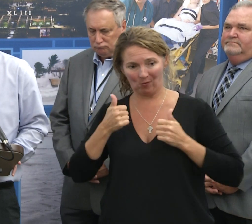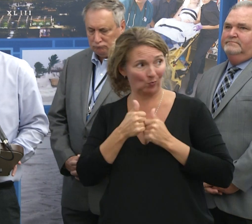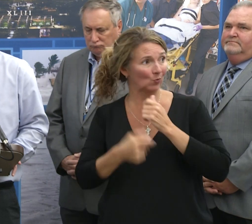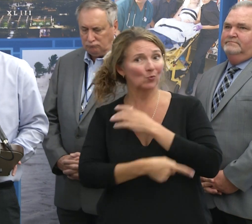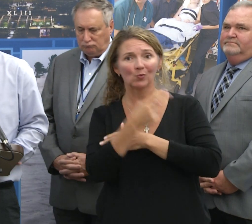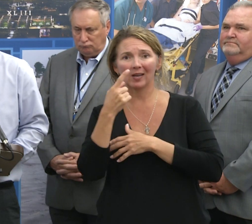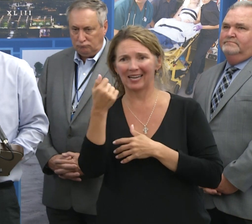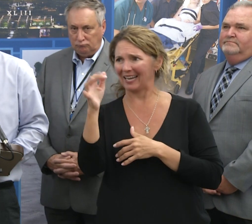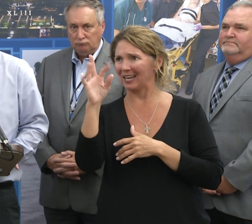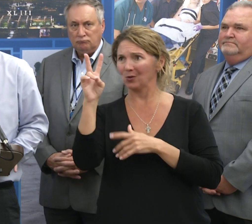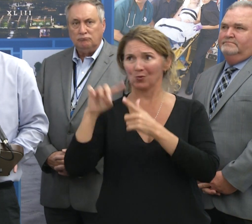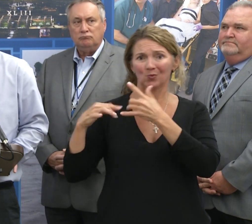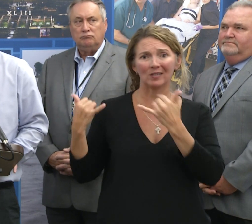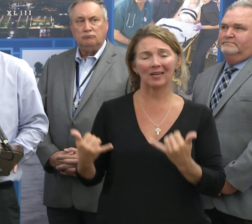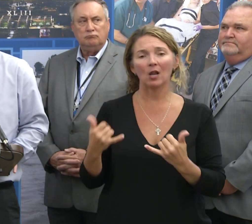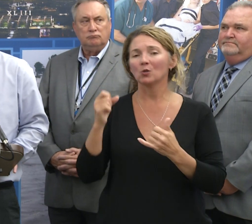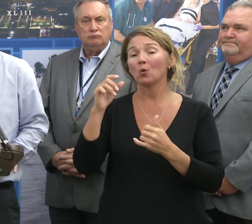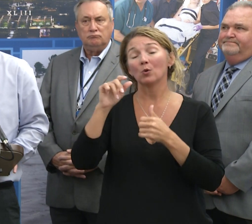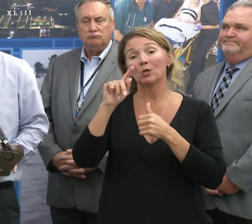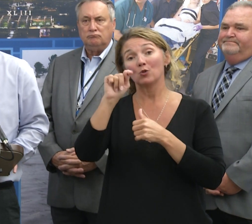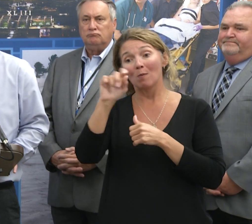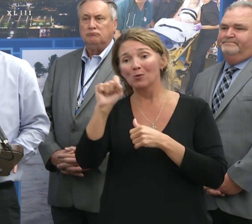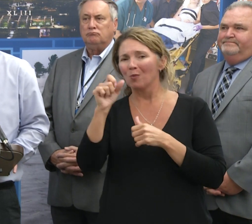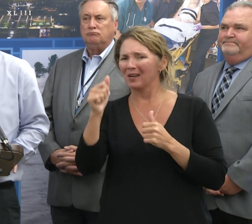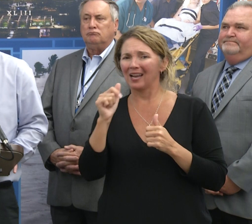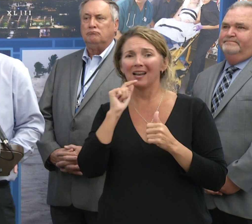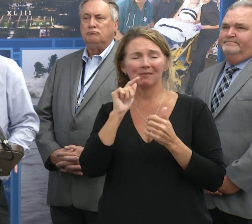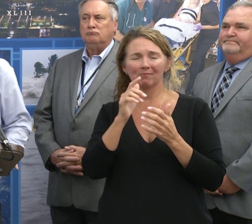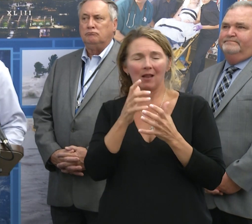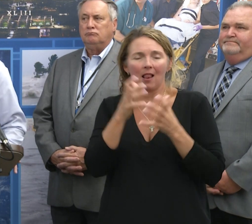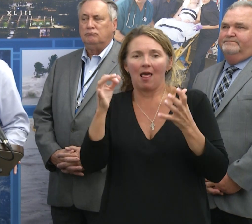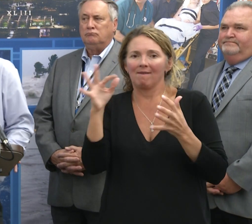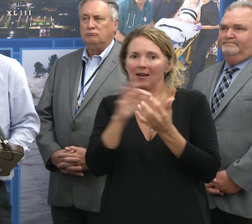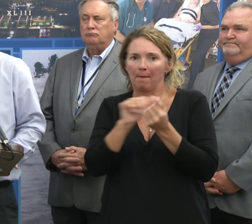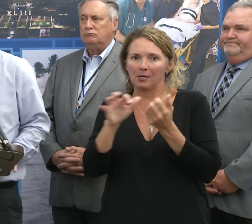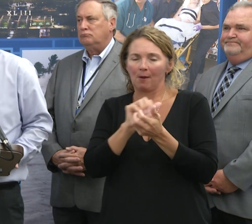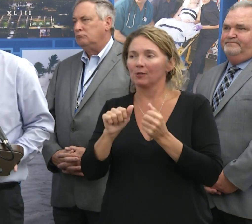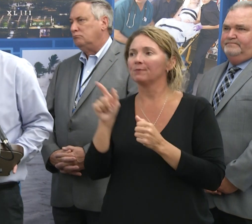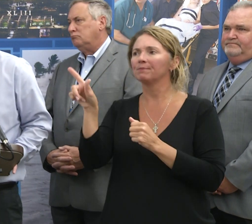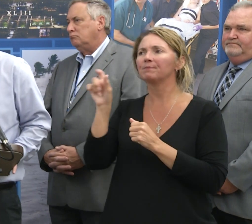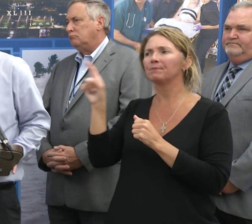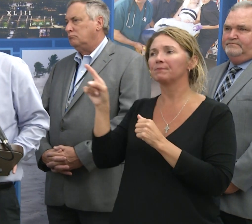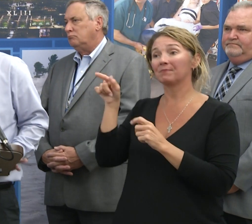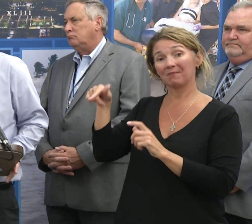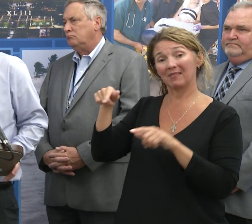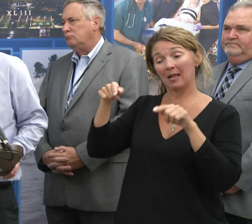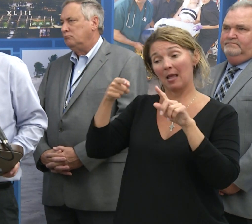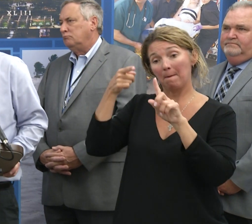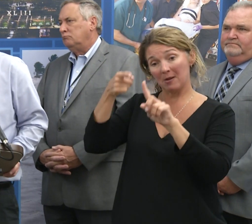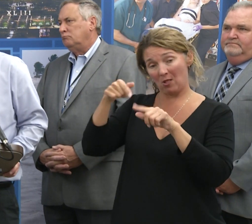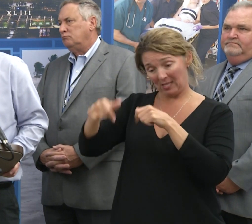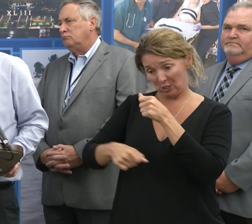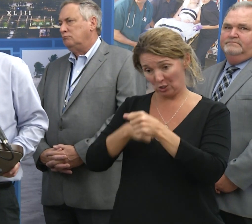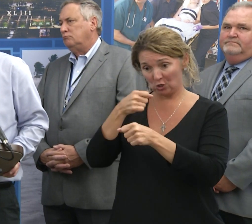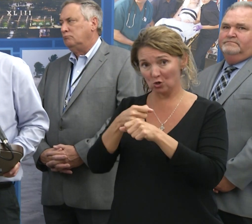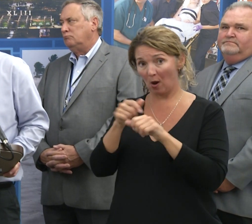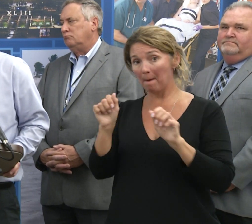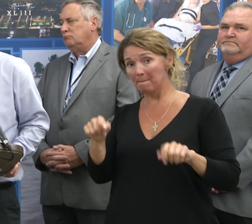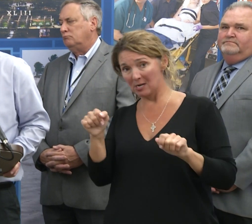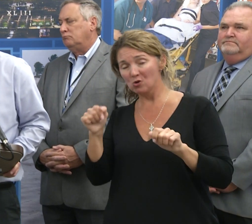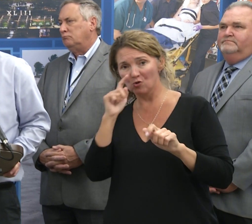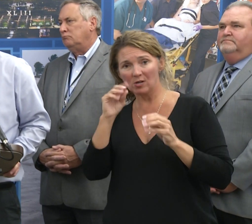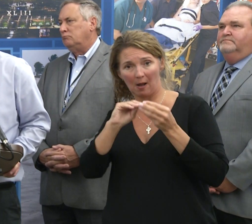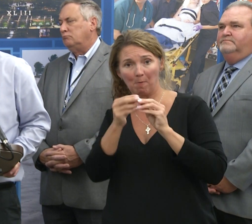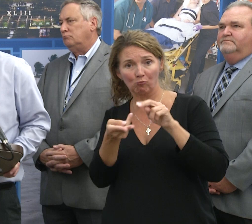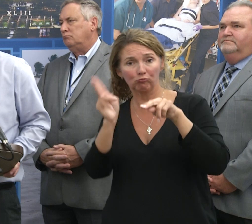today. So, again, any storm can definitely produce a lot of damage. Brian, would this storm or the potential tropical weather that we're looking at